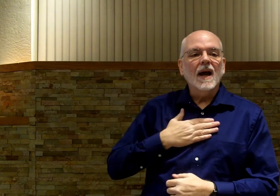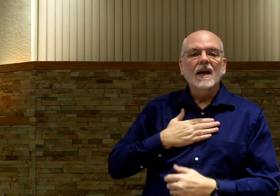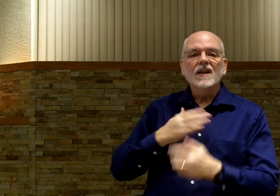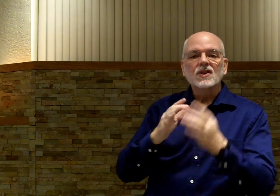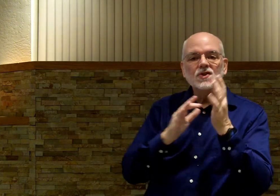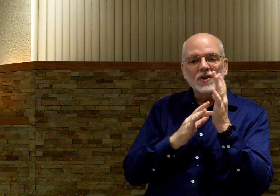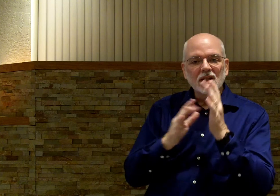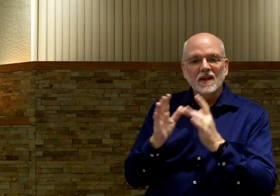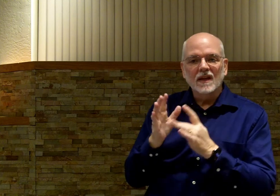My Jesus.